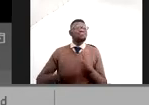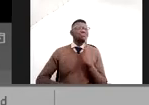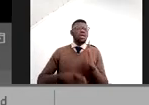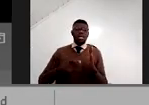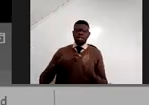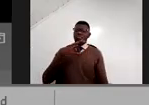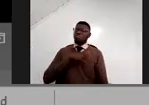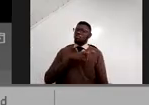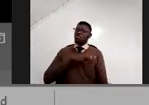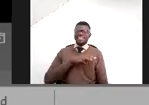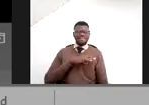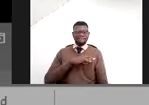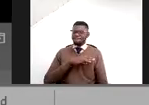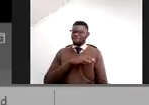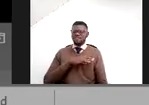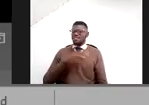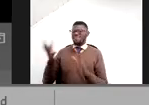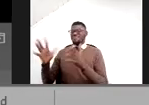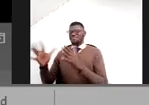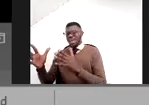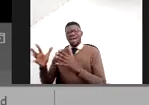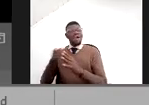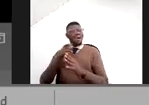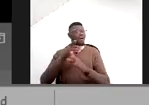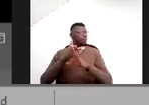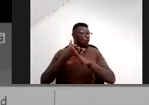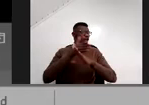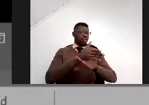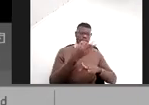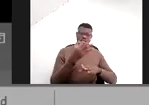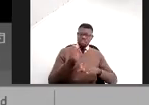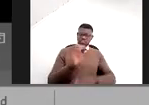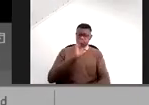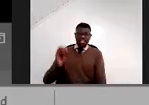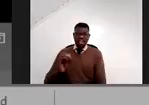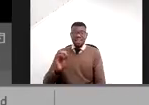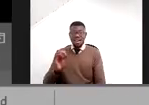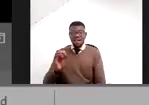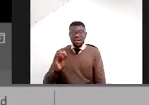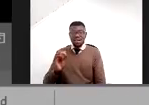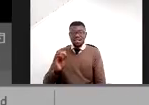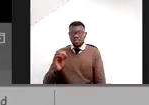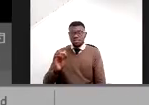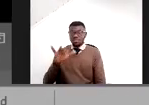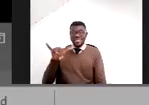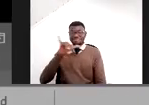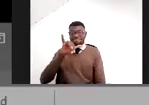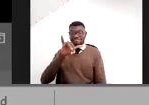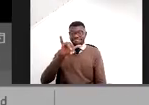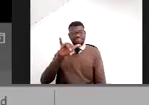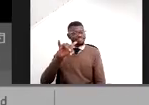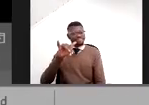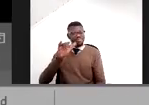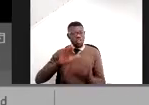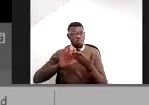we made, not 35% of the sales, but 35% of the air freight was more than, in total, our